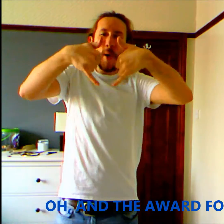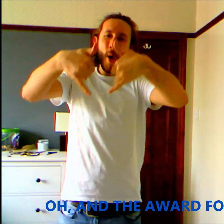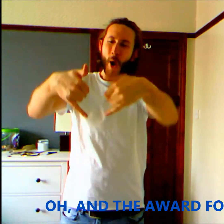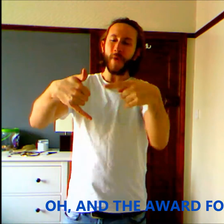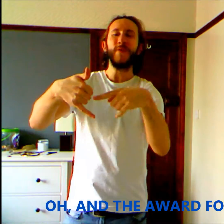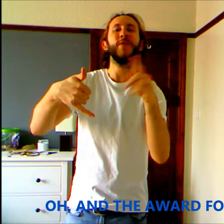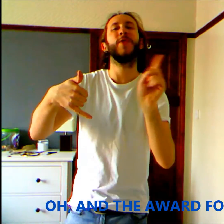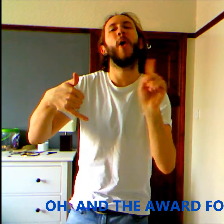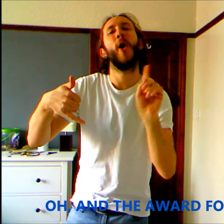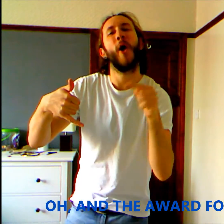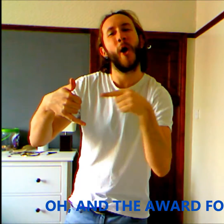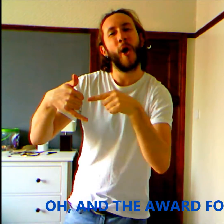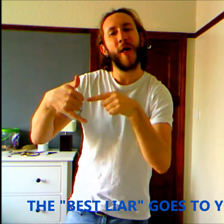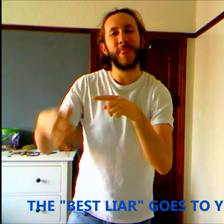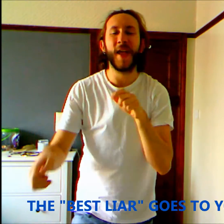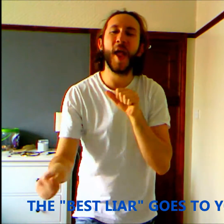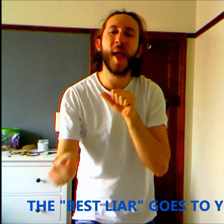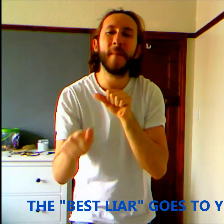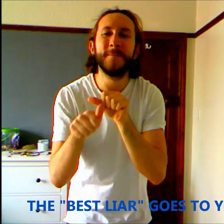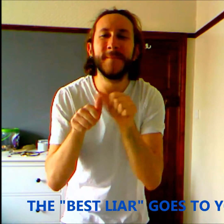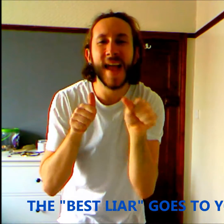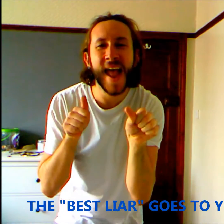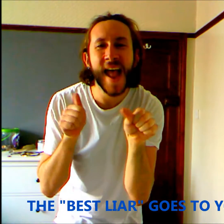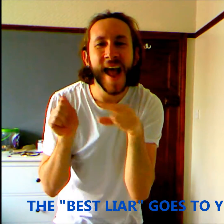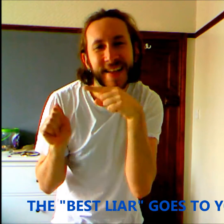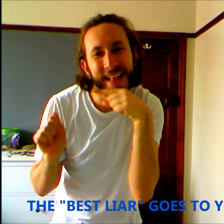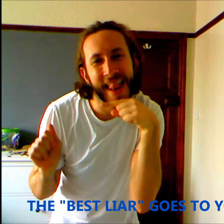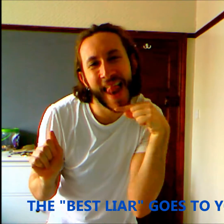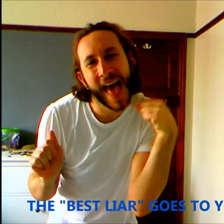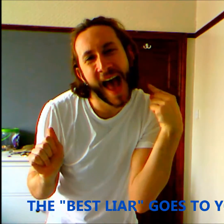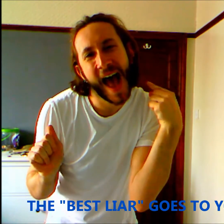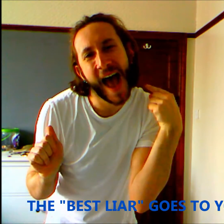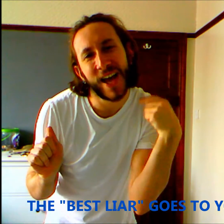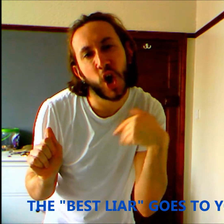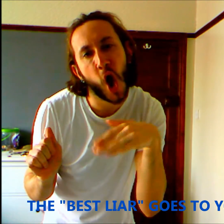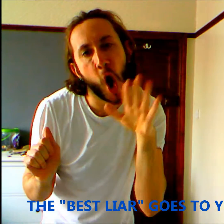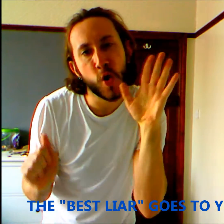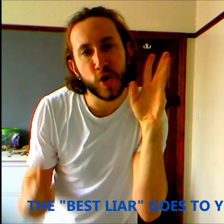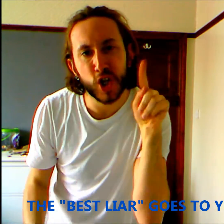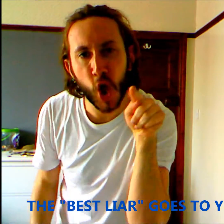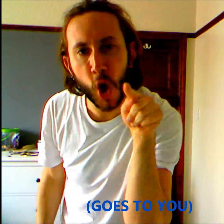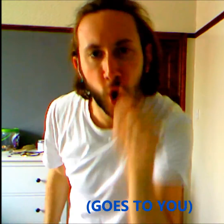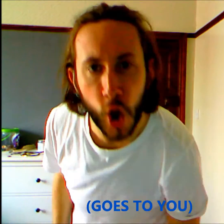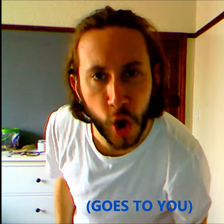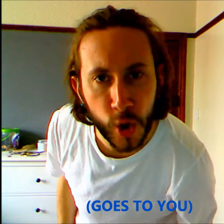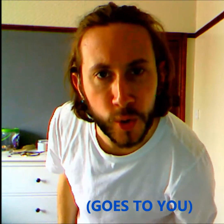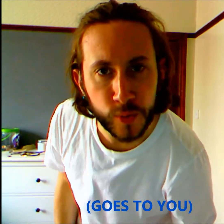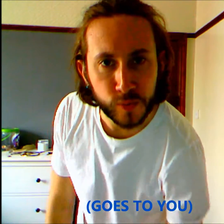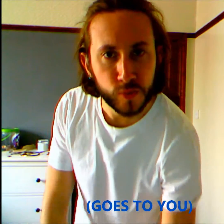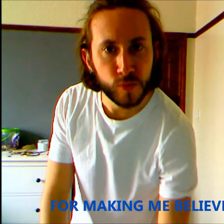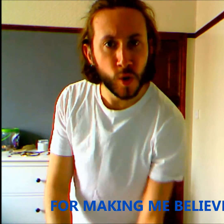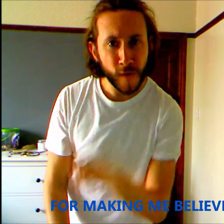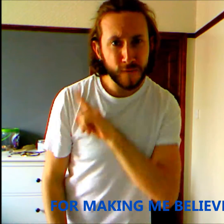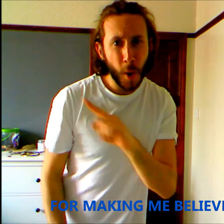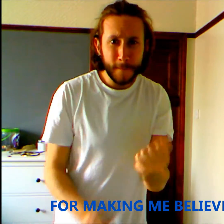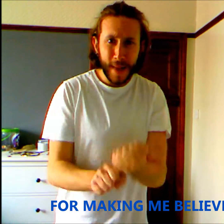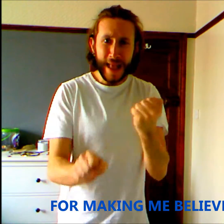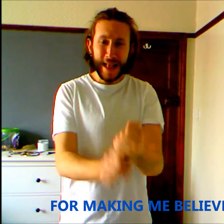For the best life goes to you For making